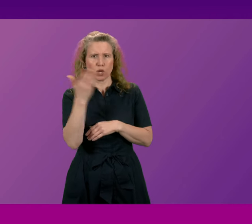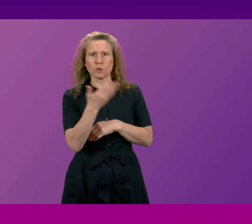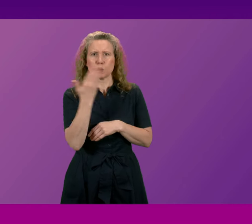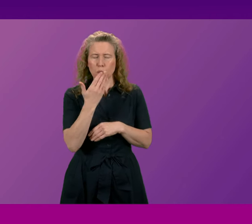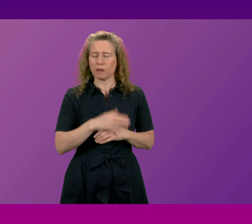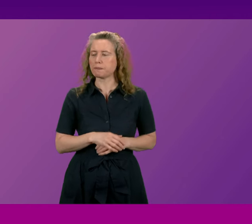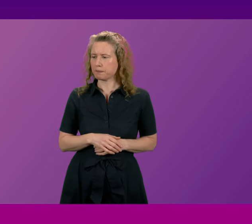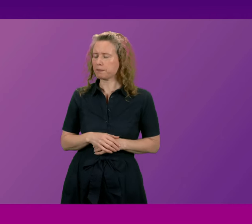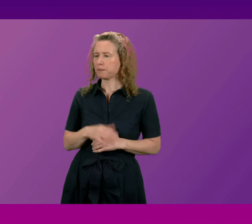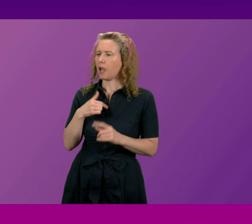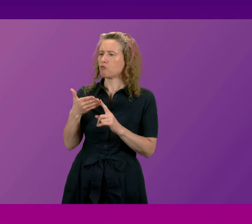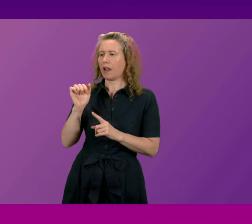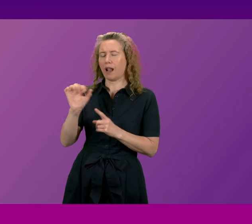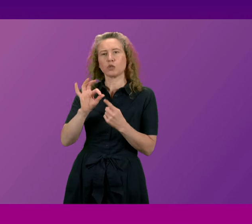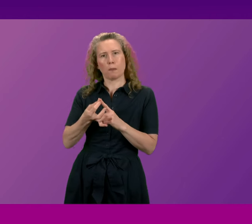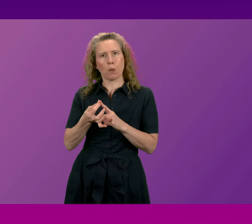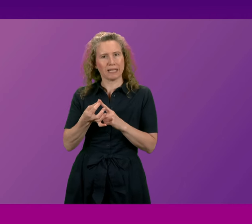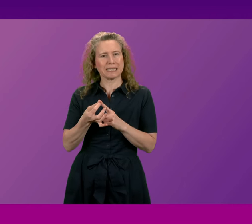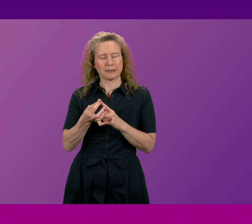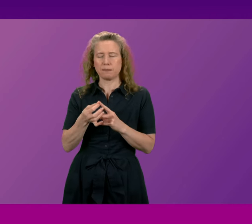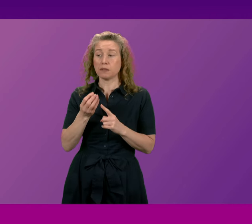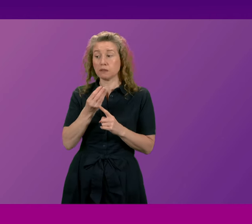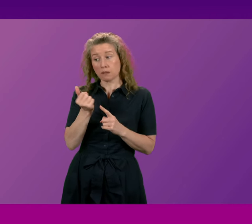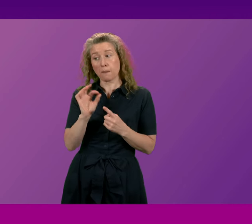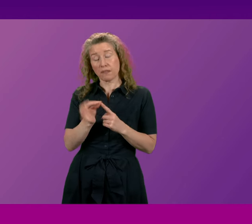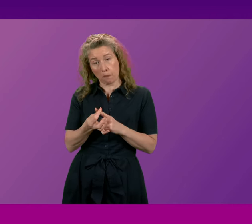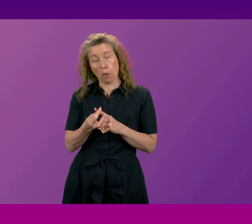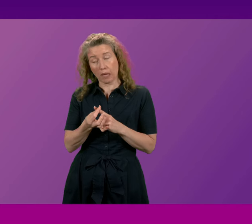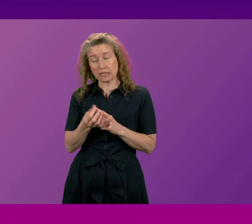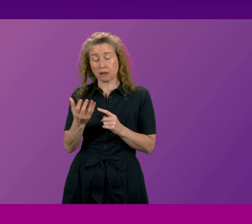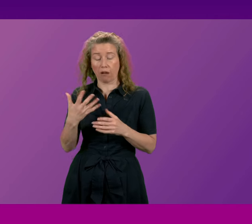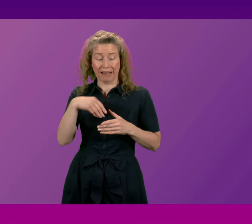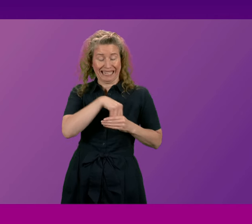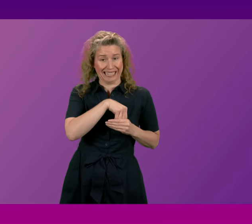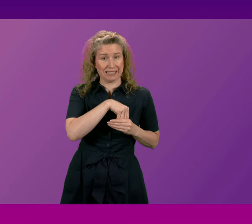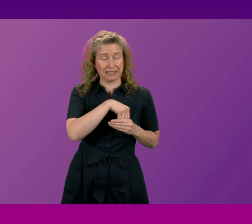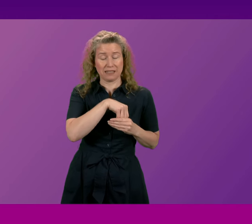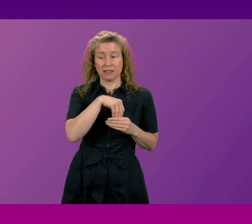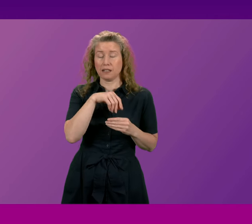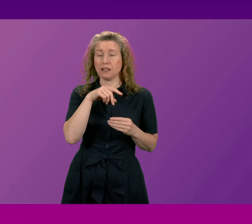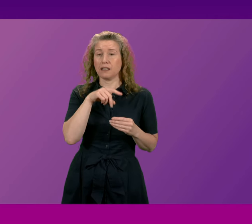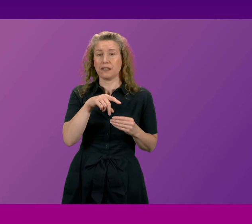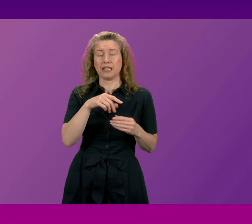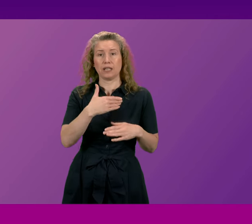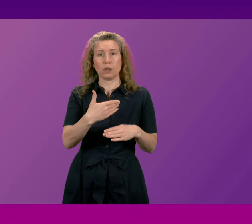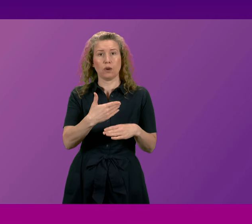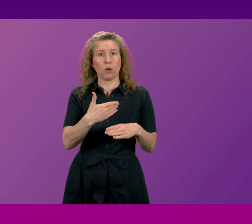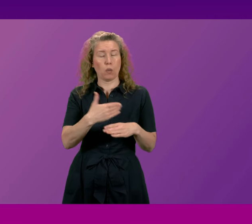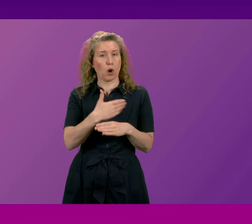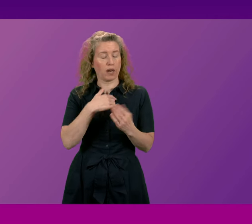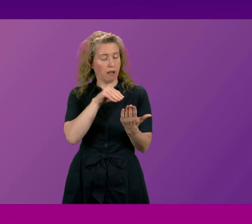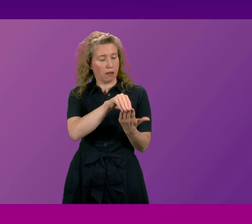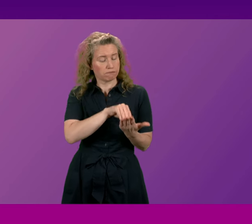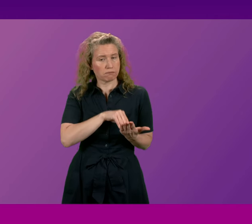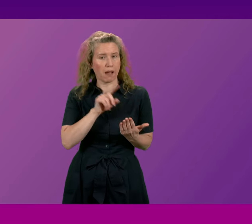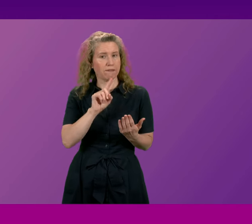recognise the point that Mr Whitfield makes and some of the points are contained within the work that I set out in my